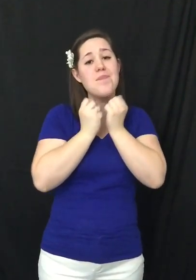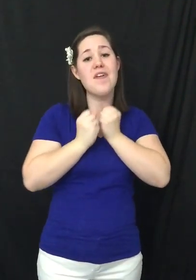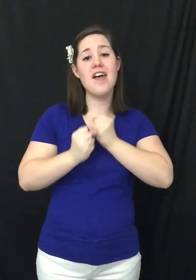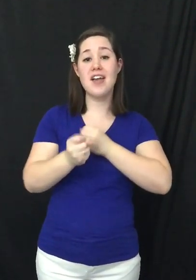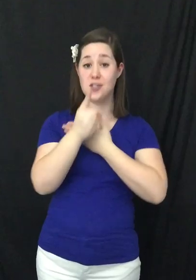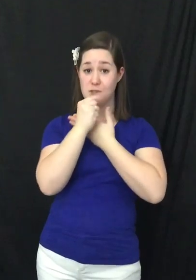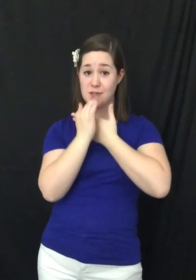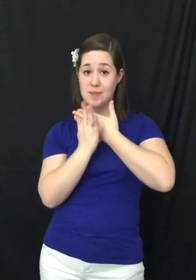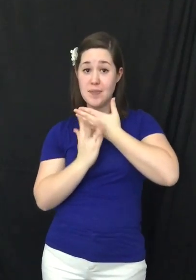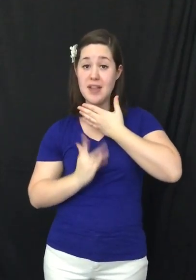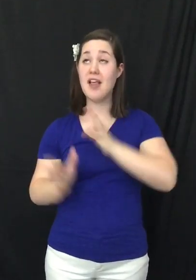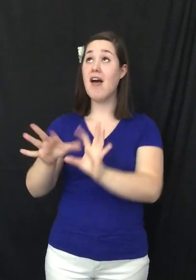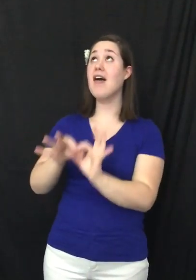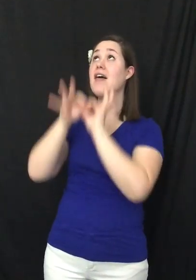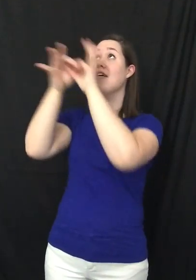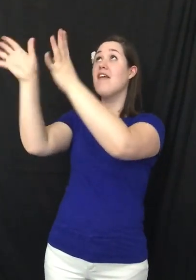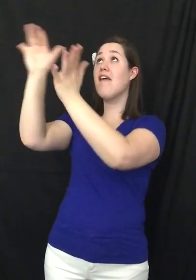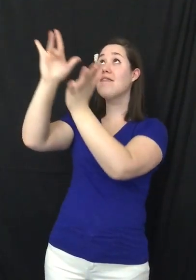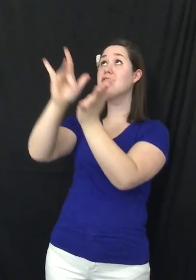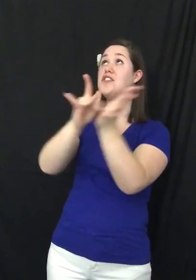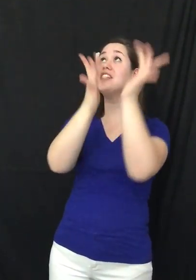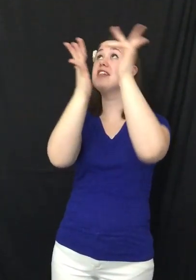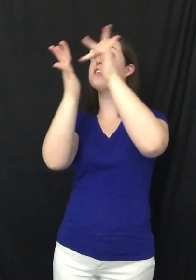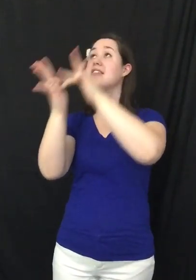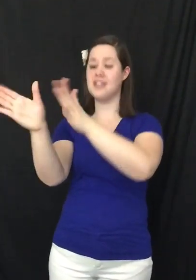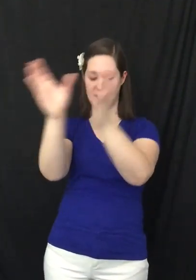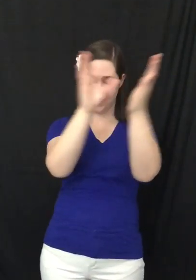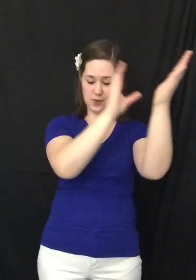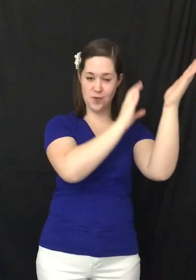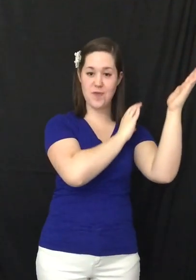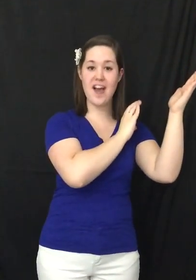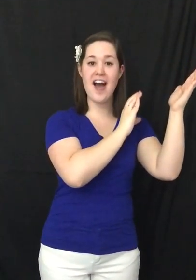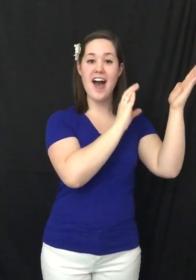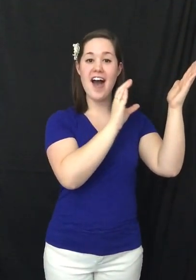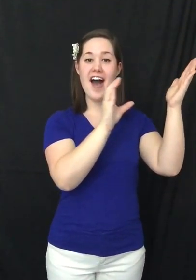precious blood of Jesus Christ.